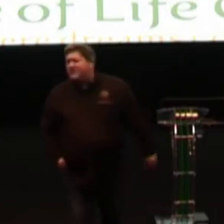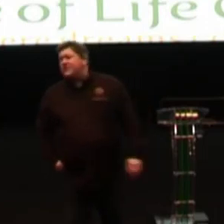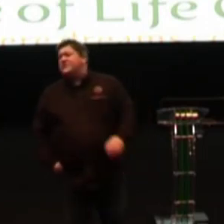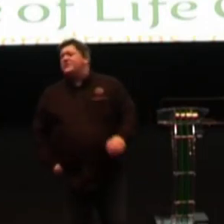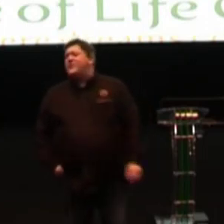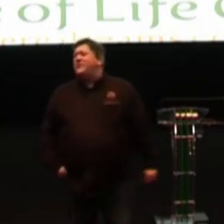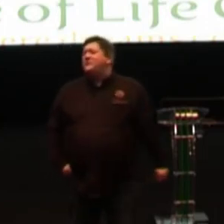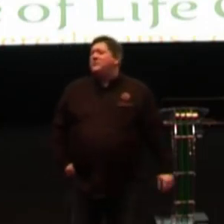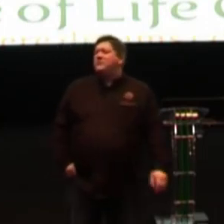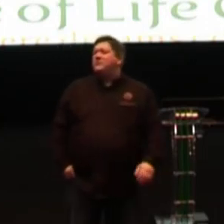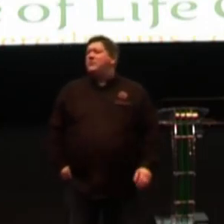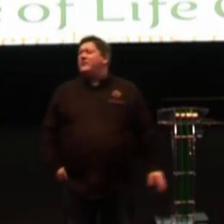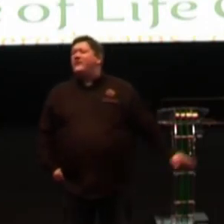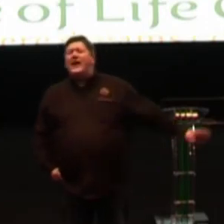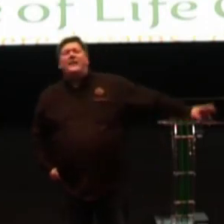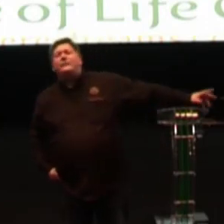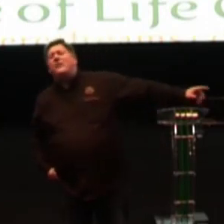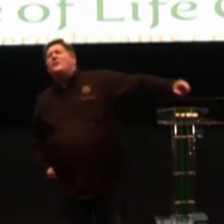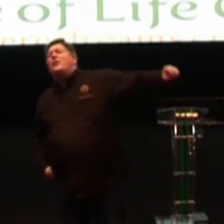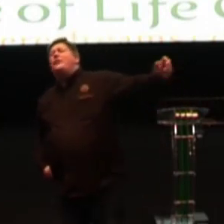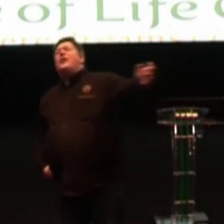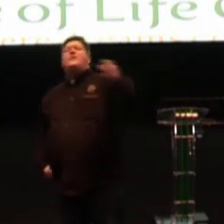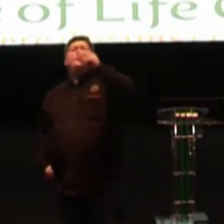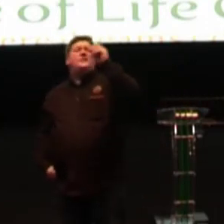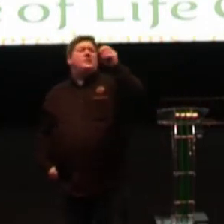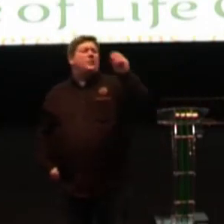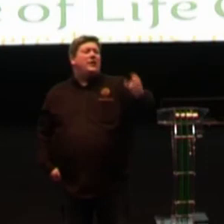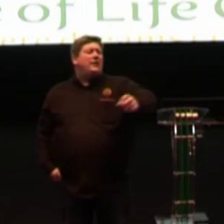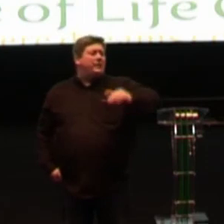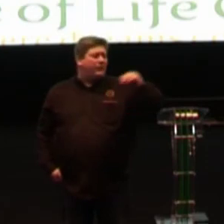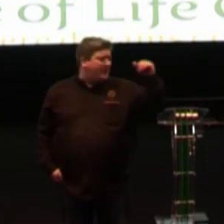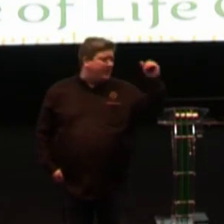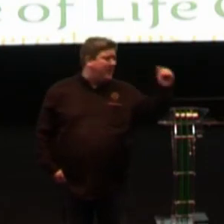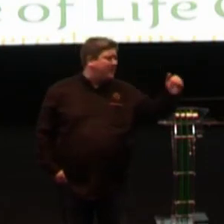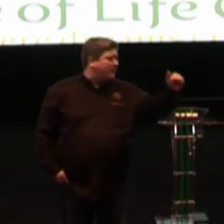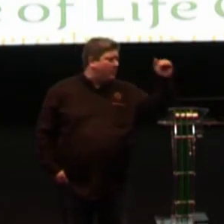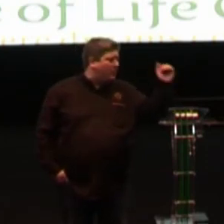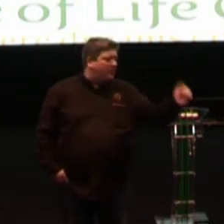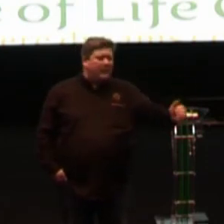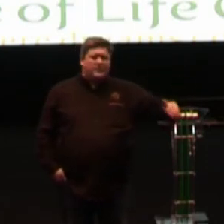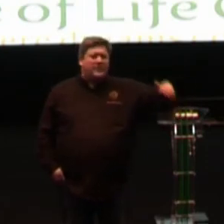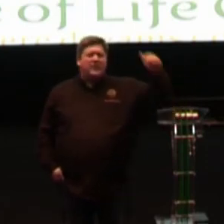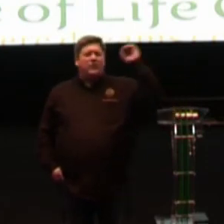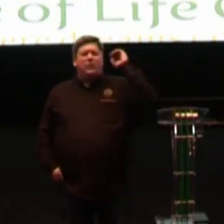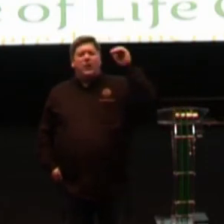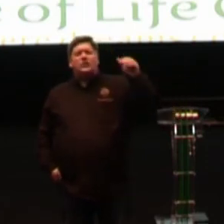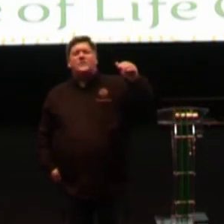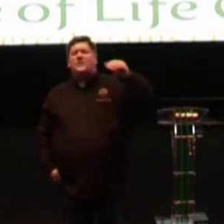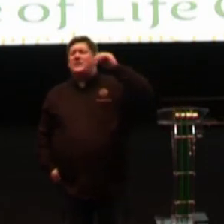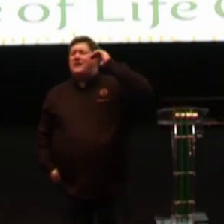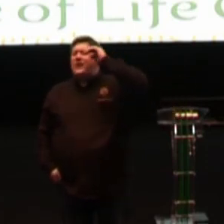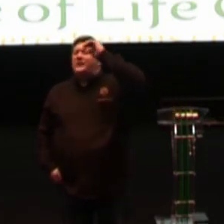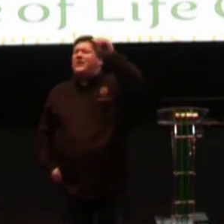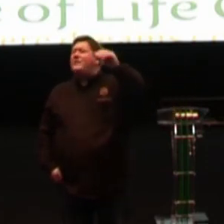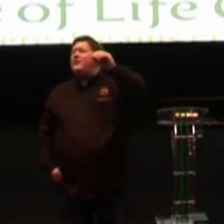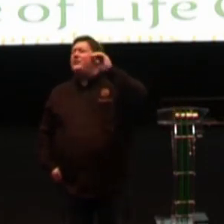Healing seems to have been vain throughout this whole service. Physical healing. Both me and Amanda were talking about it. The worship